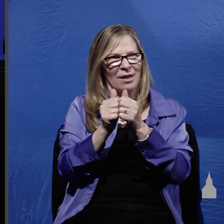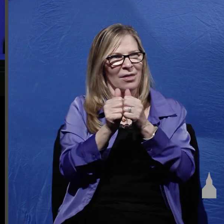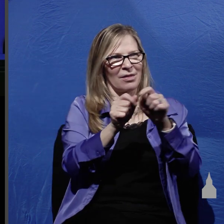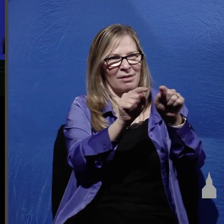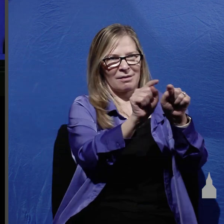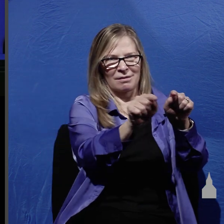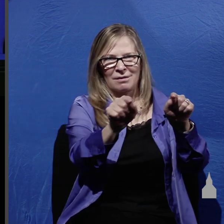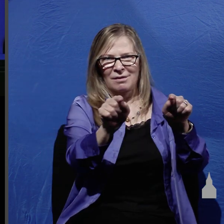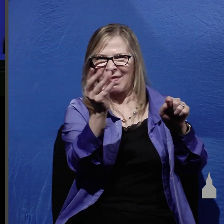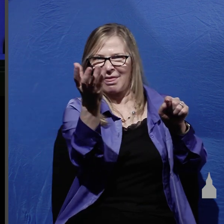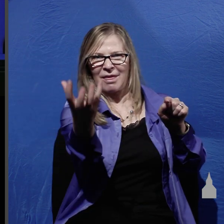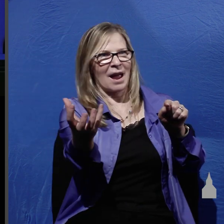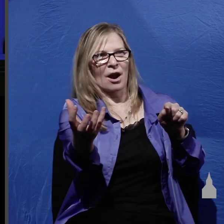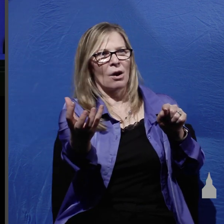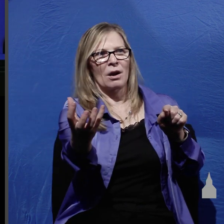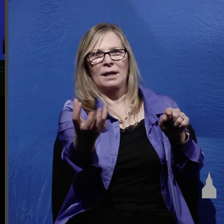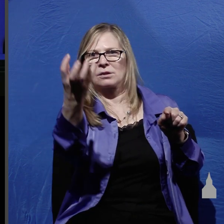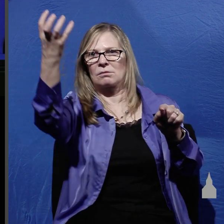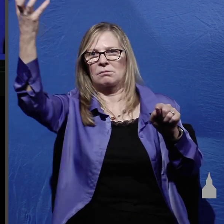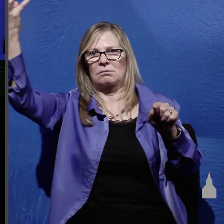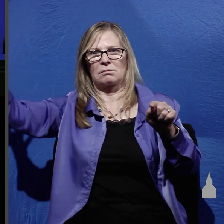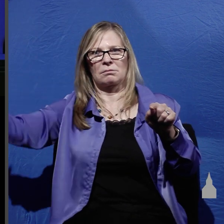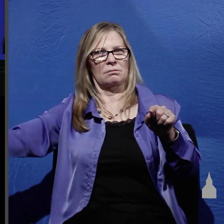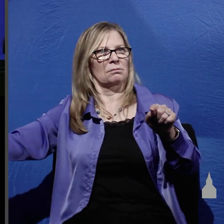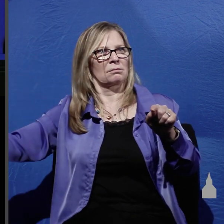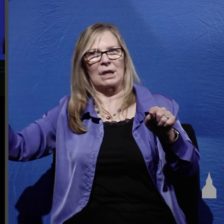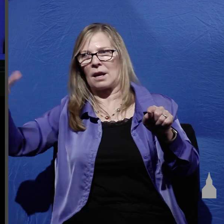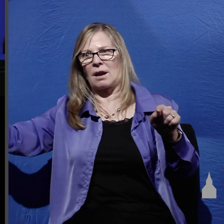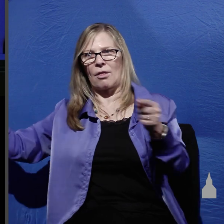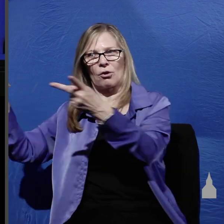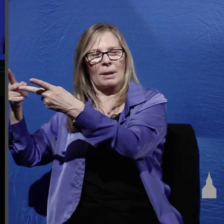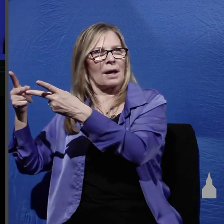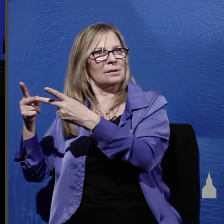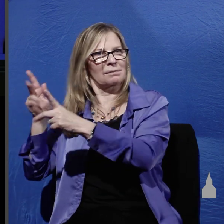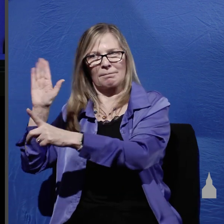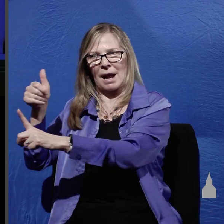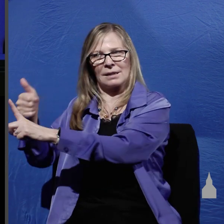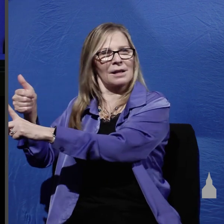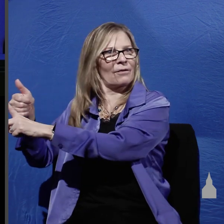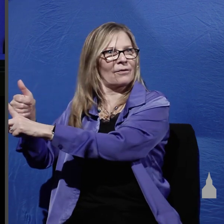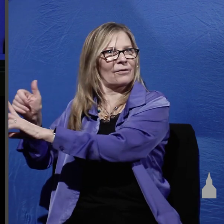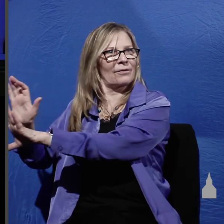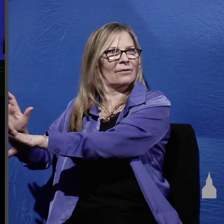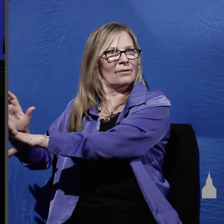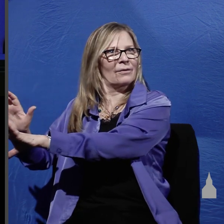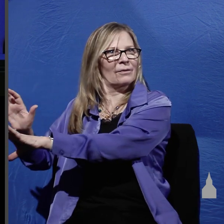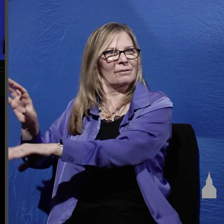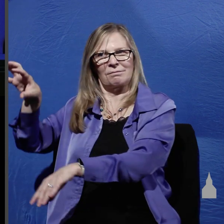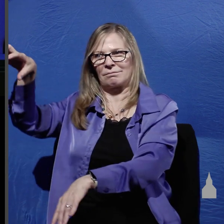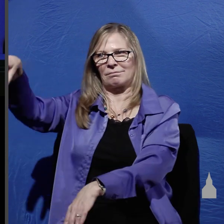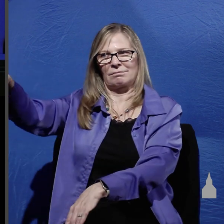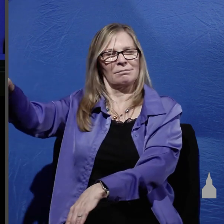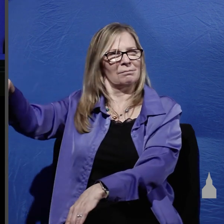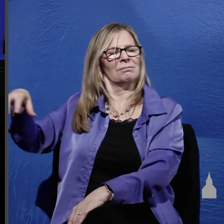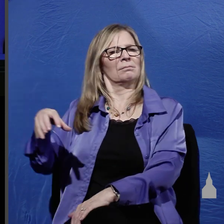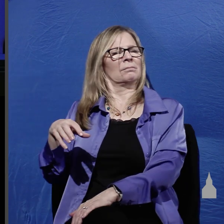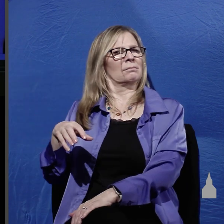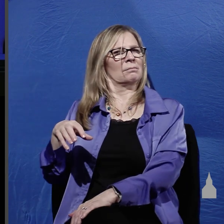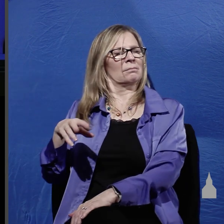it's rolled up in a place all by itself now this oddity really struck Peter and I say